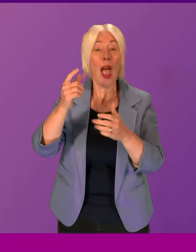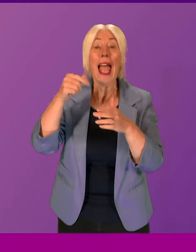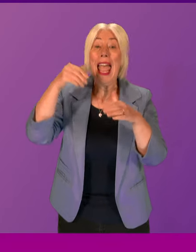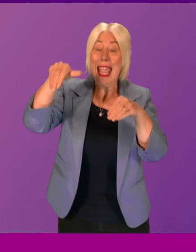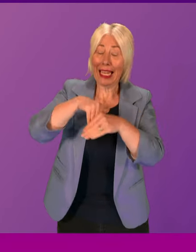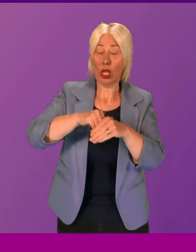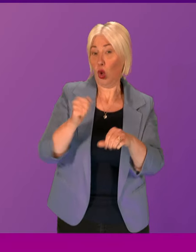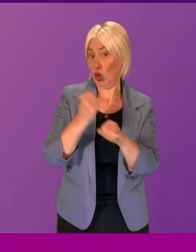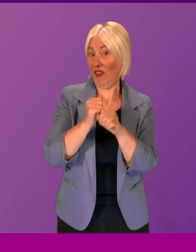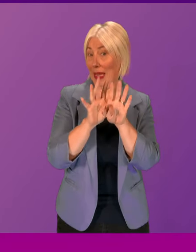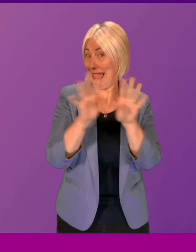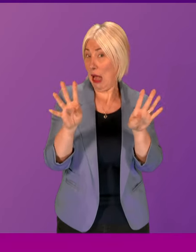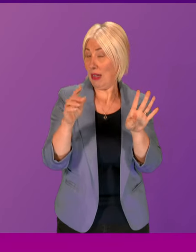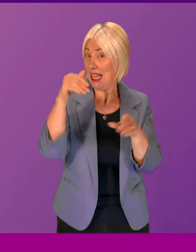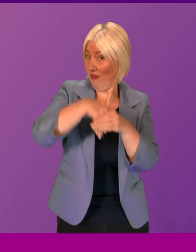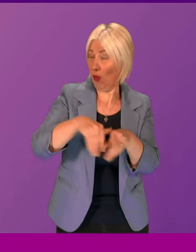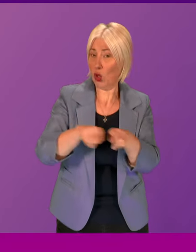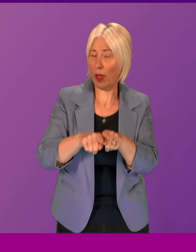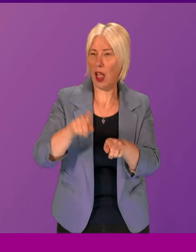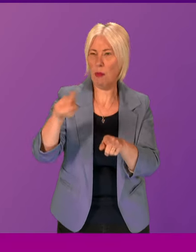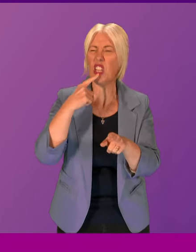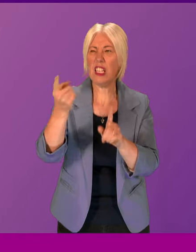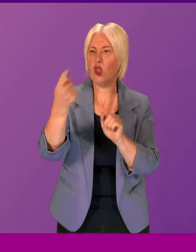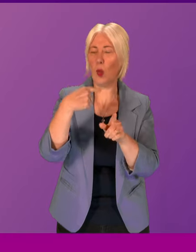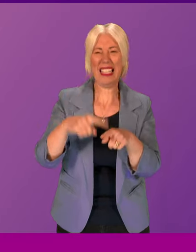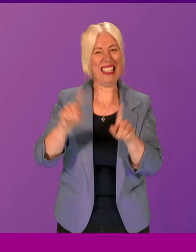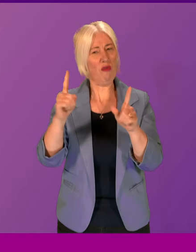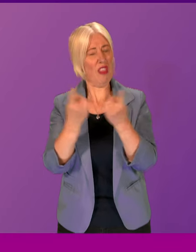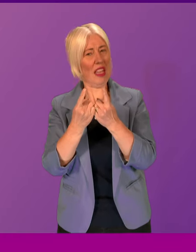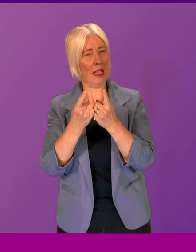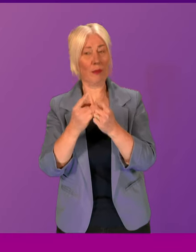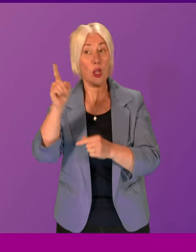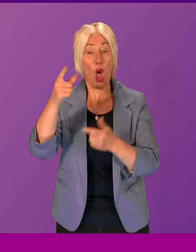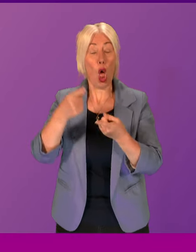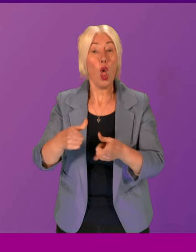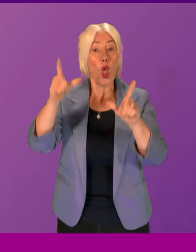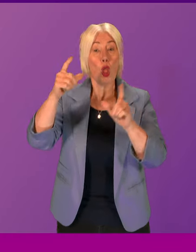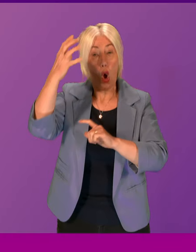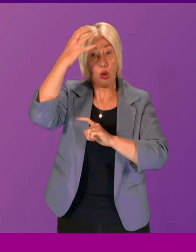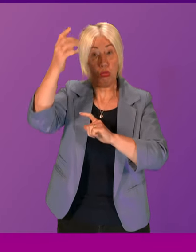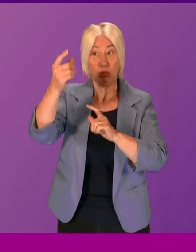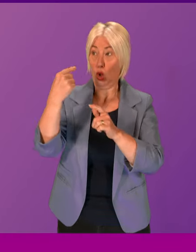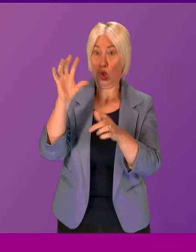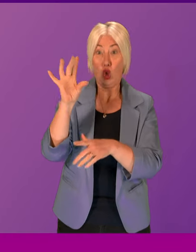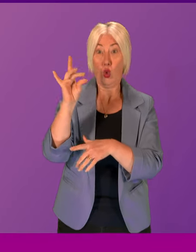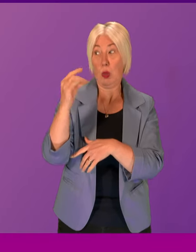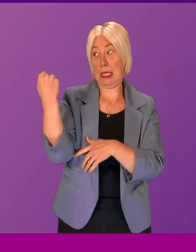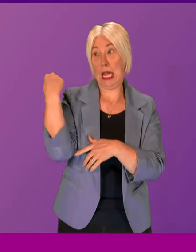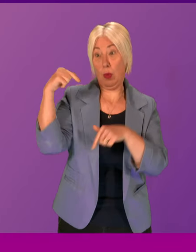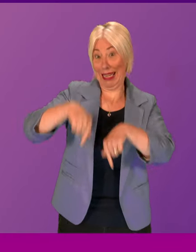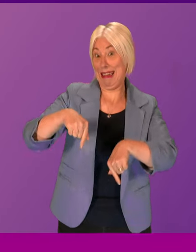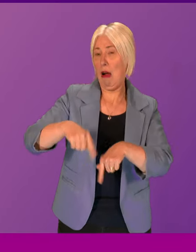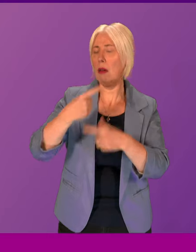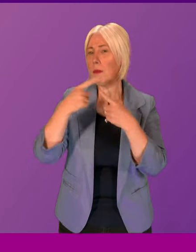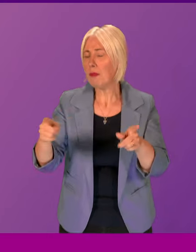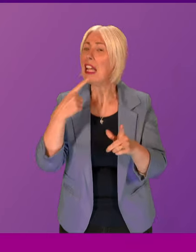cabinet, saying something quite different to the first minister. Let me quote again from the Lord Advocate on Tuesday. It's an